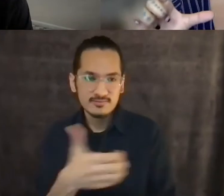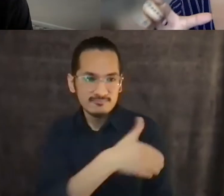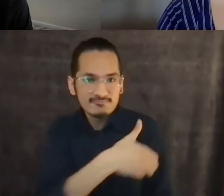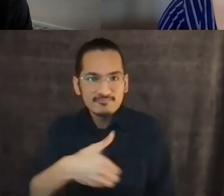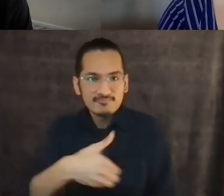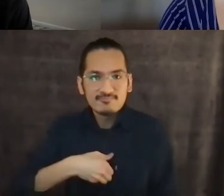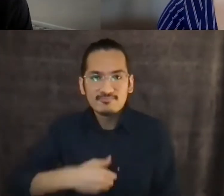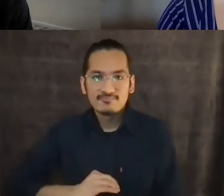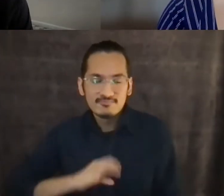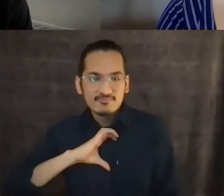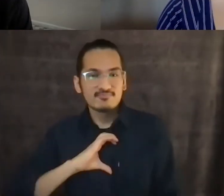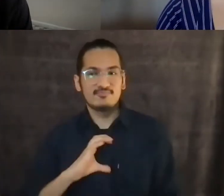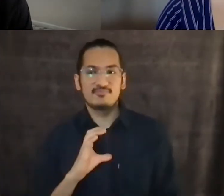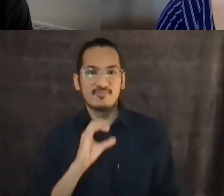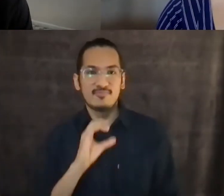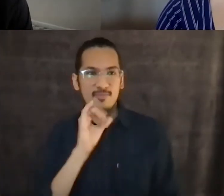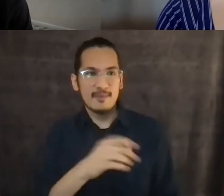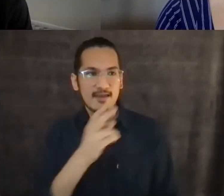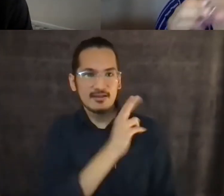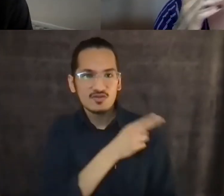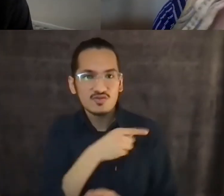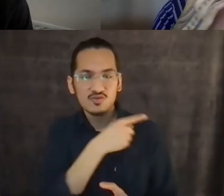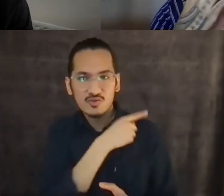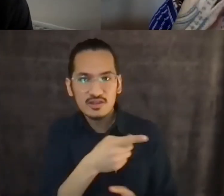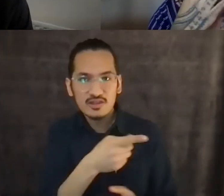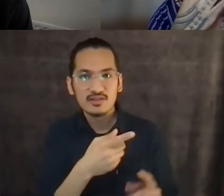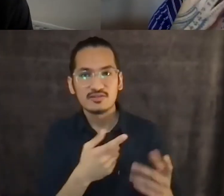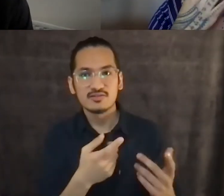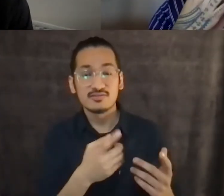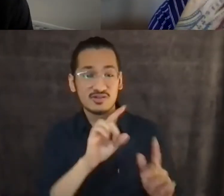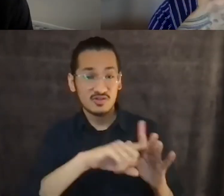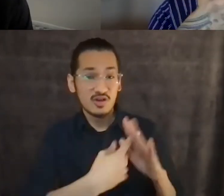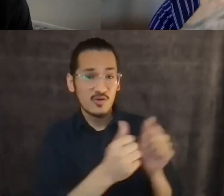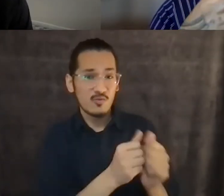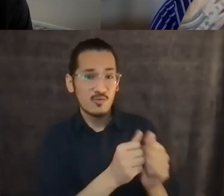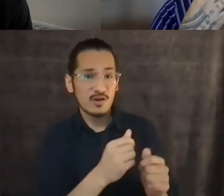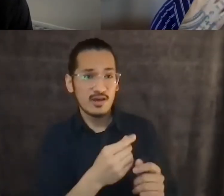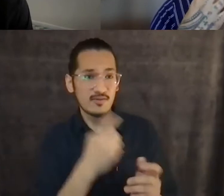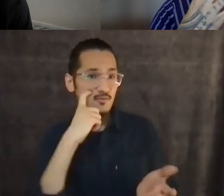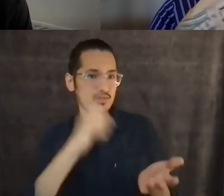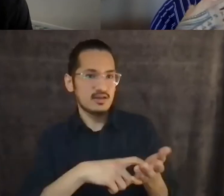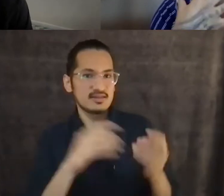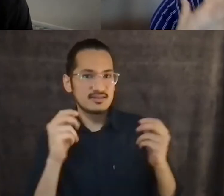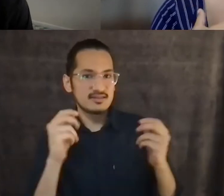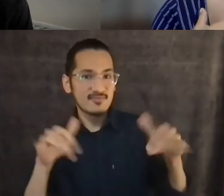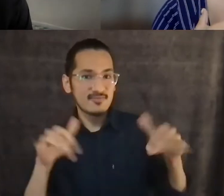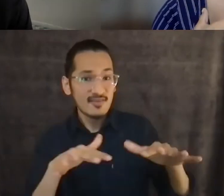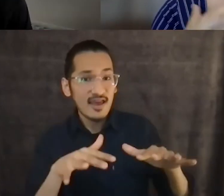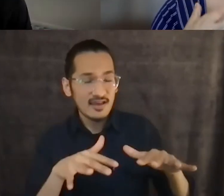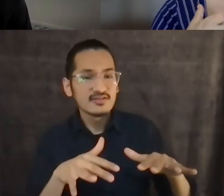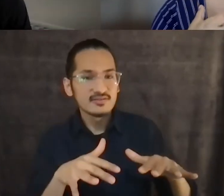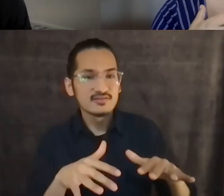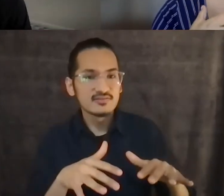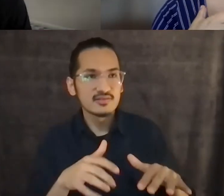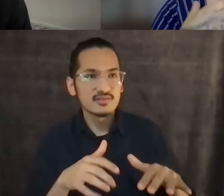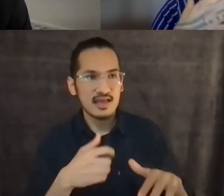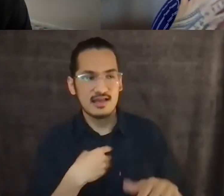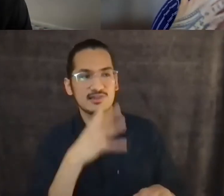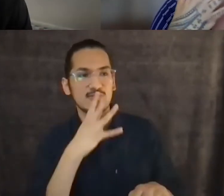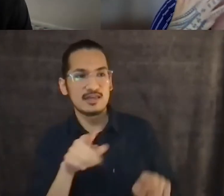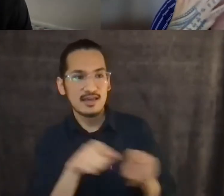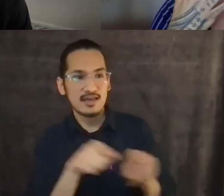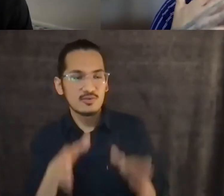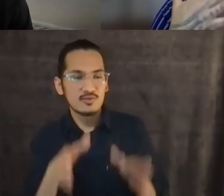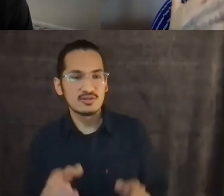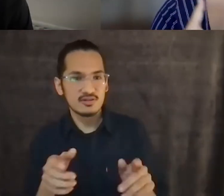disconnected from starting with the land. Hmm. I see that as someone in diaspora who is constantly reckoning with this,